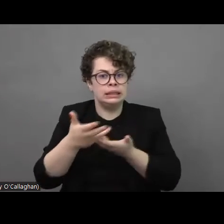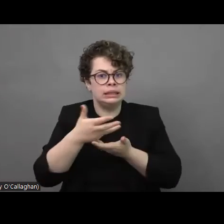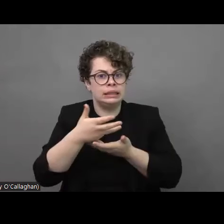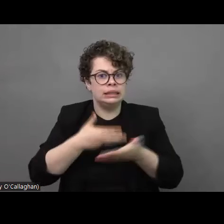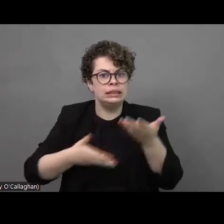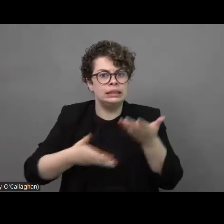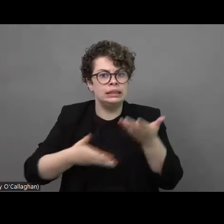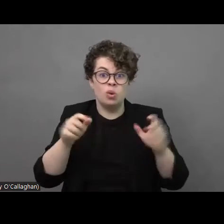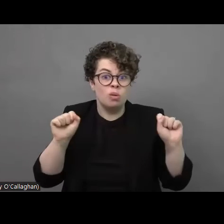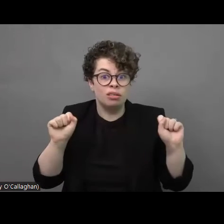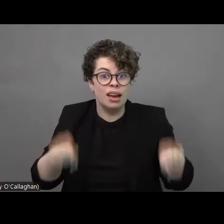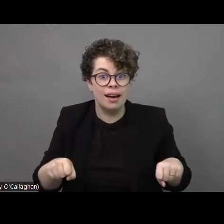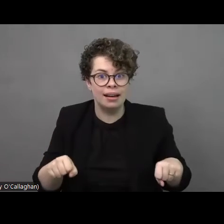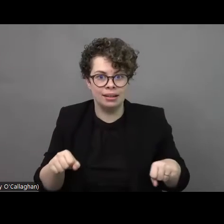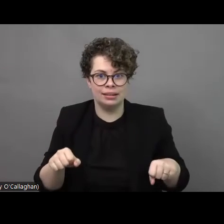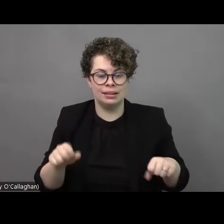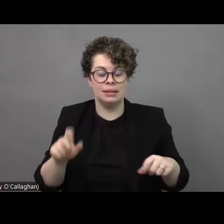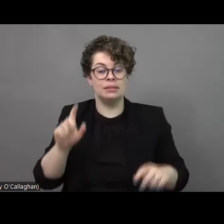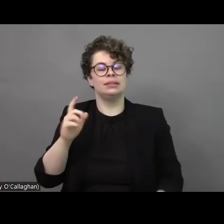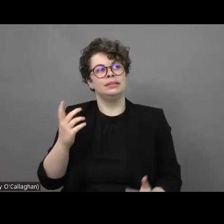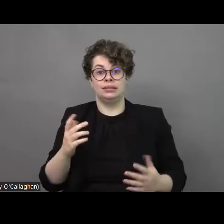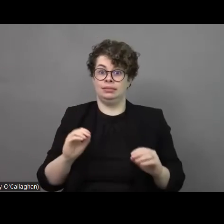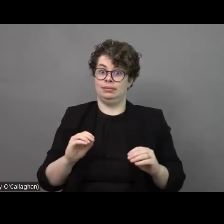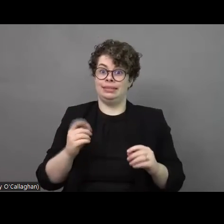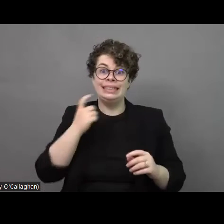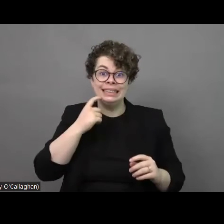to have service providers who will be paid for however